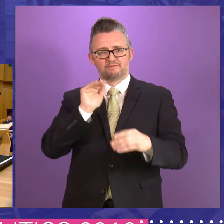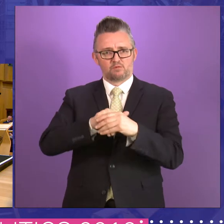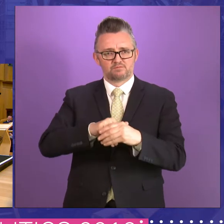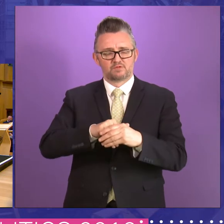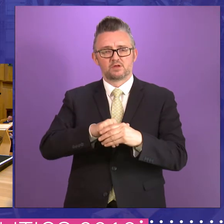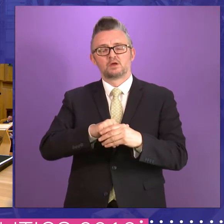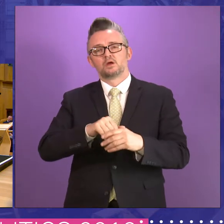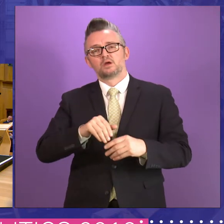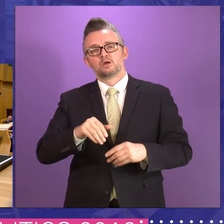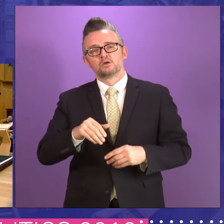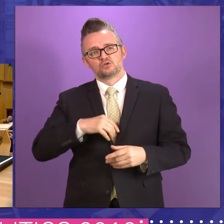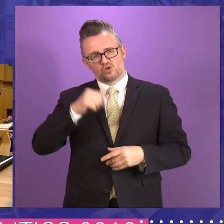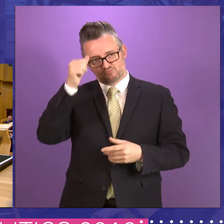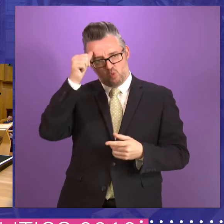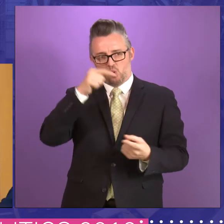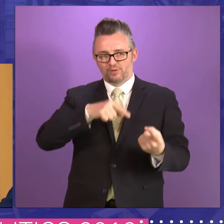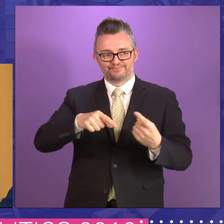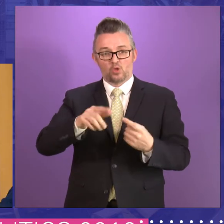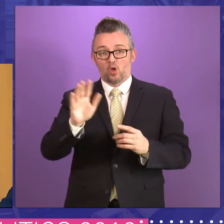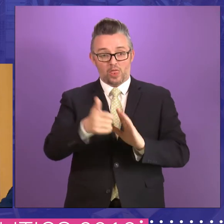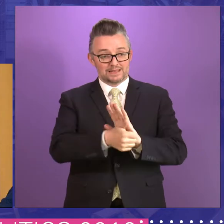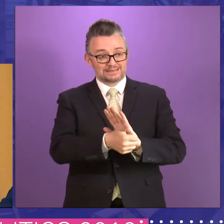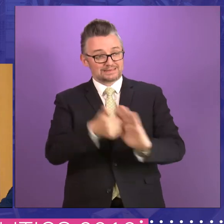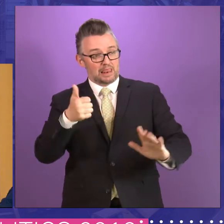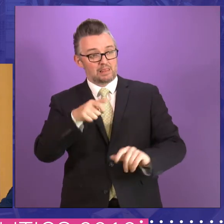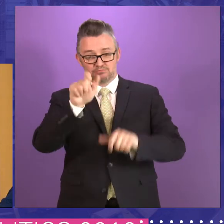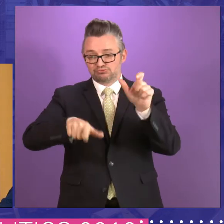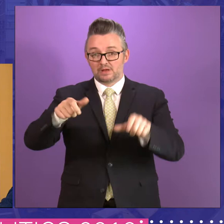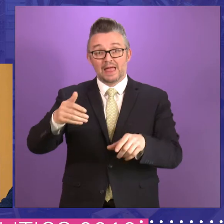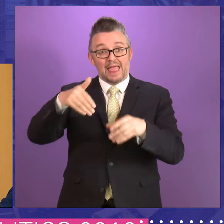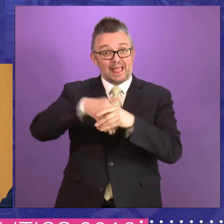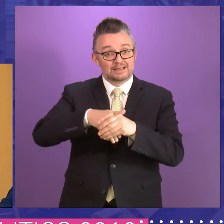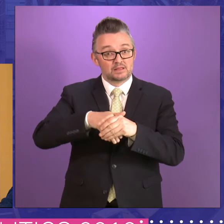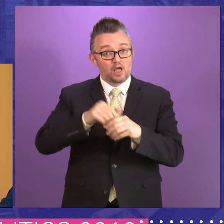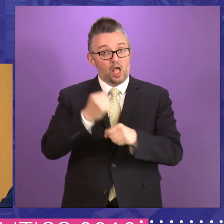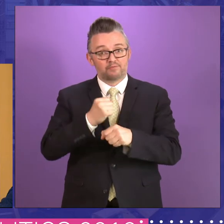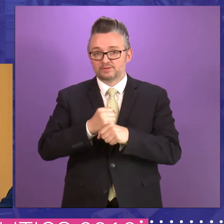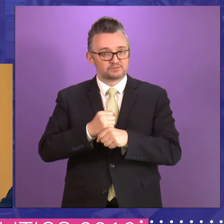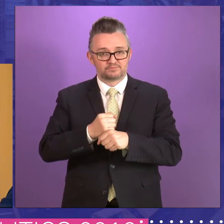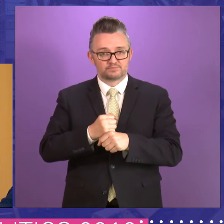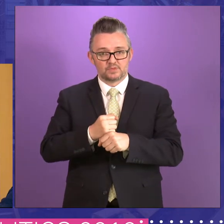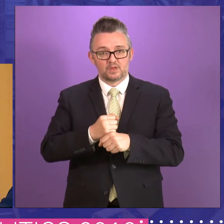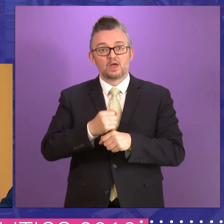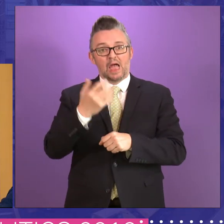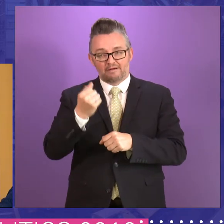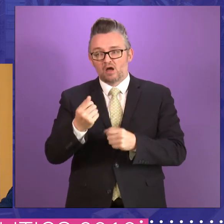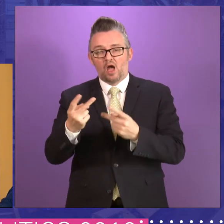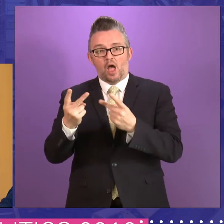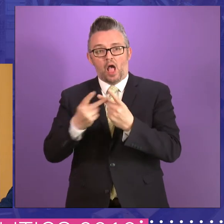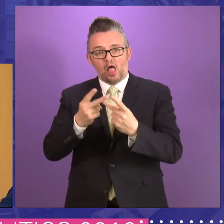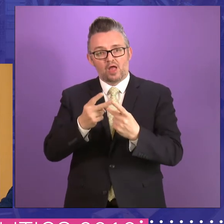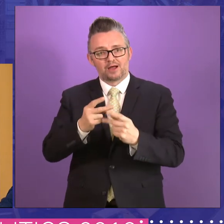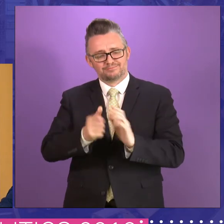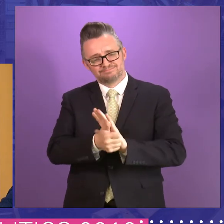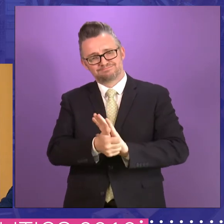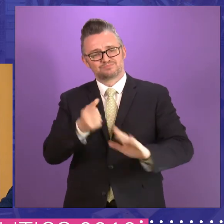And also, you know, not all talent is found in government. Very, very important talent can be found in the backbenchers of all